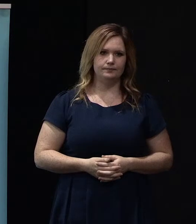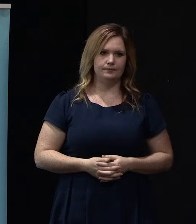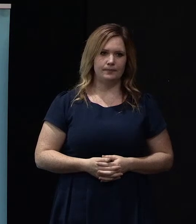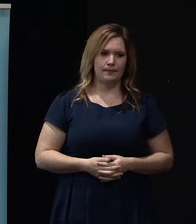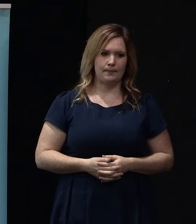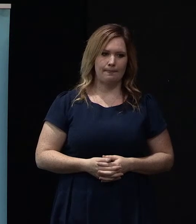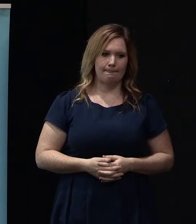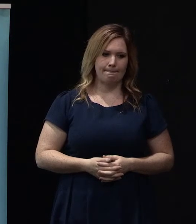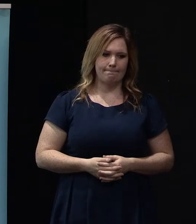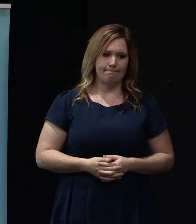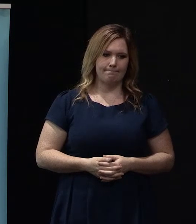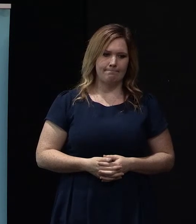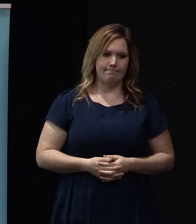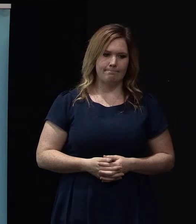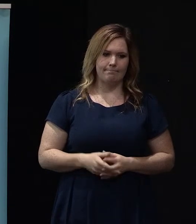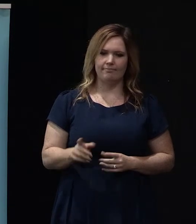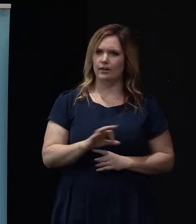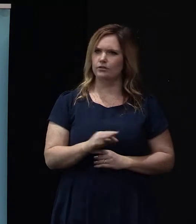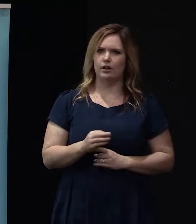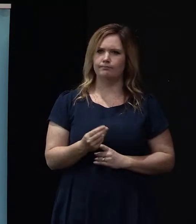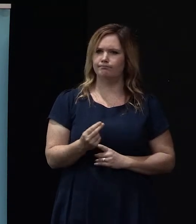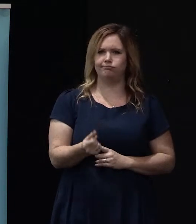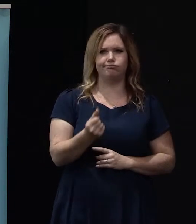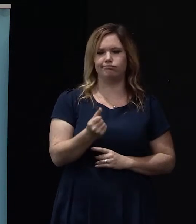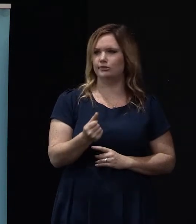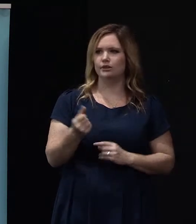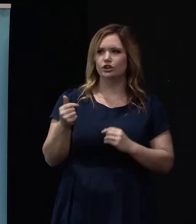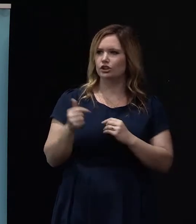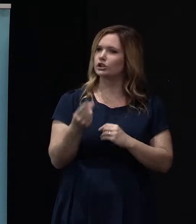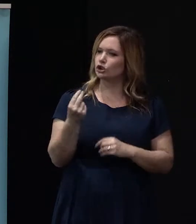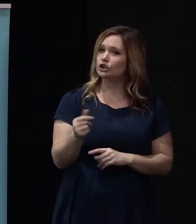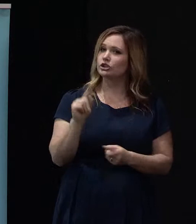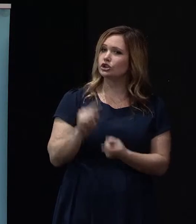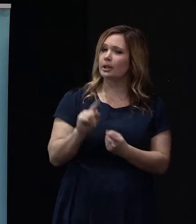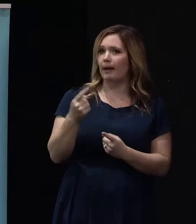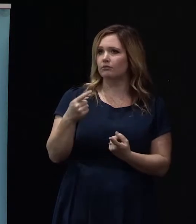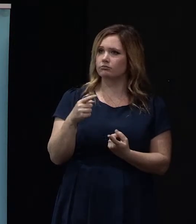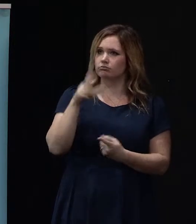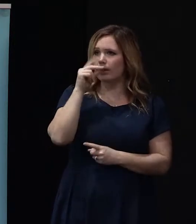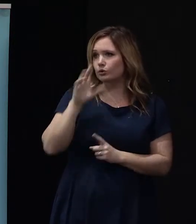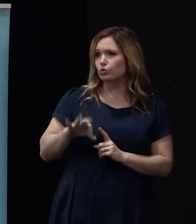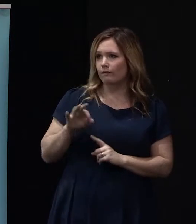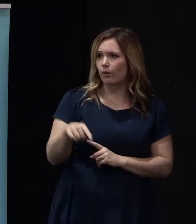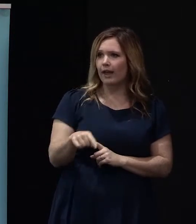Now that's not dirt cheap, but it is at the lower end of the affordable market.